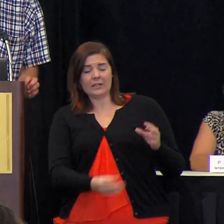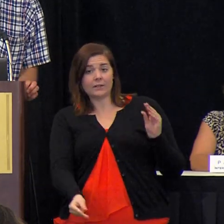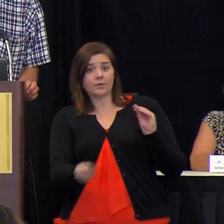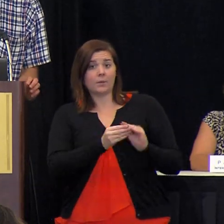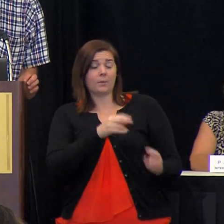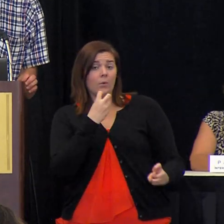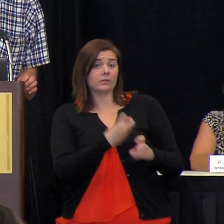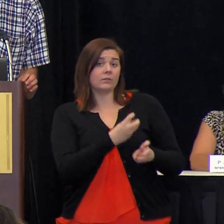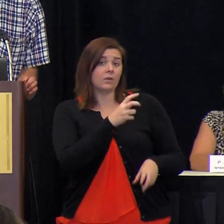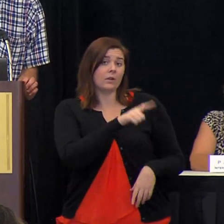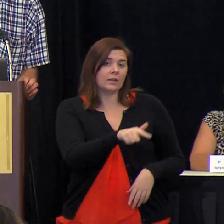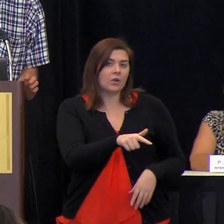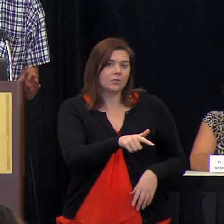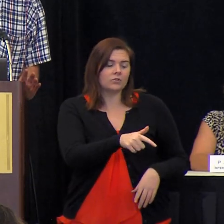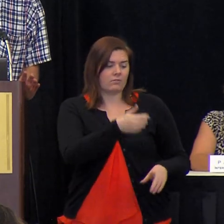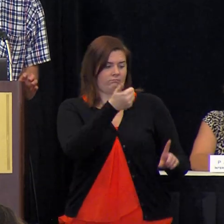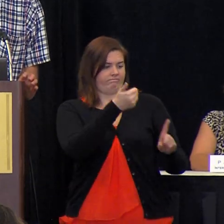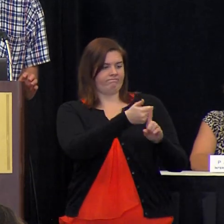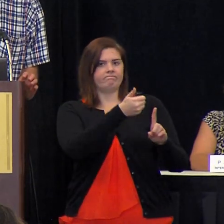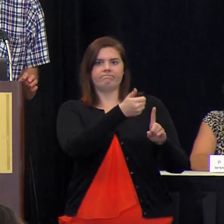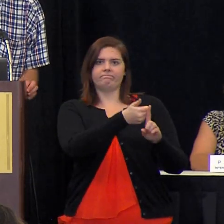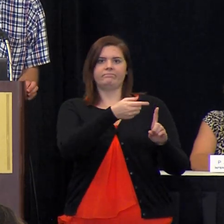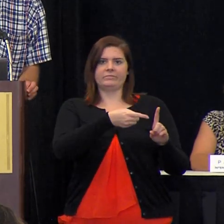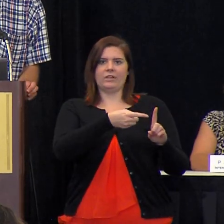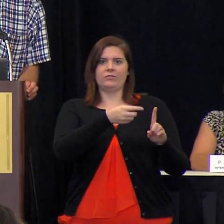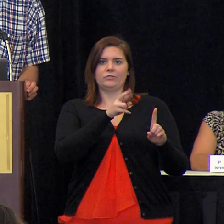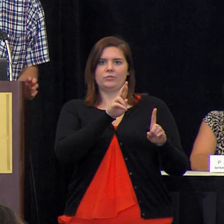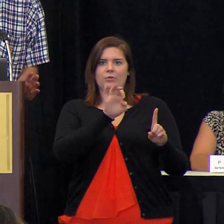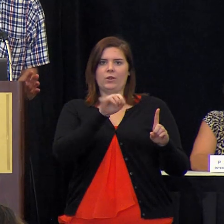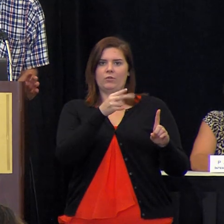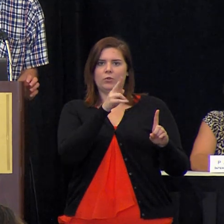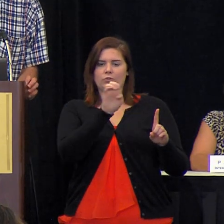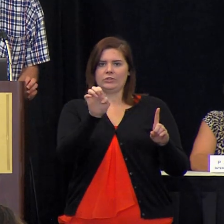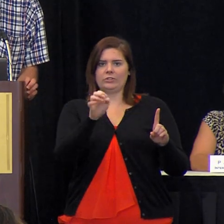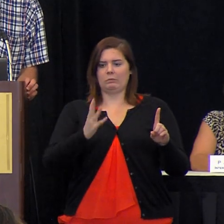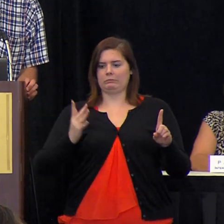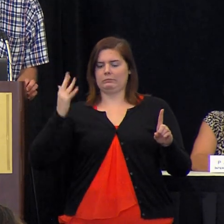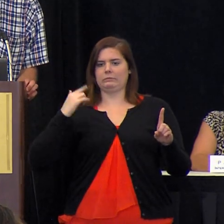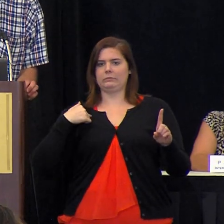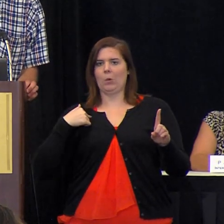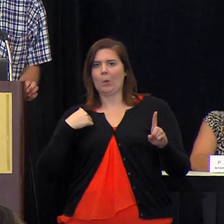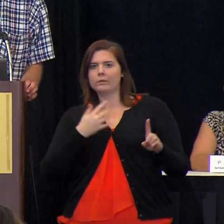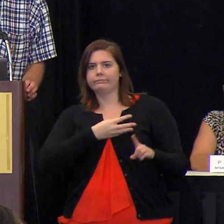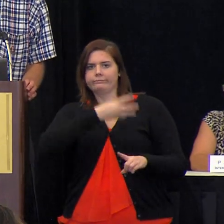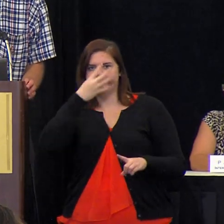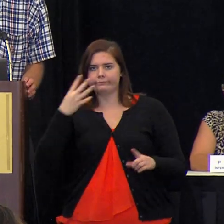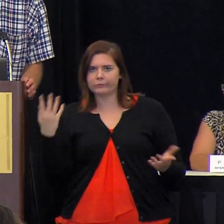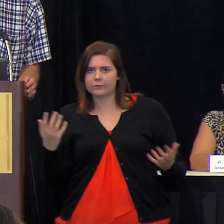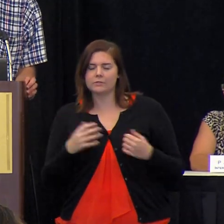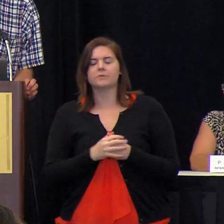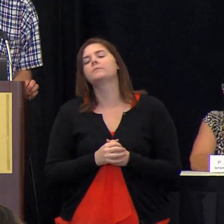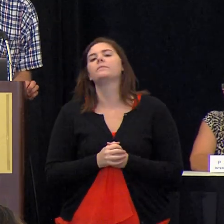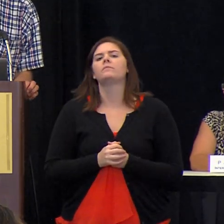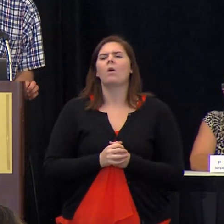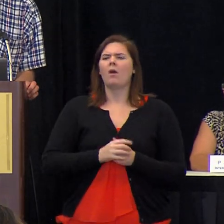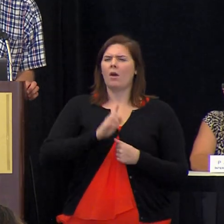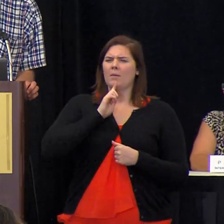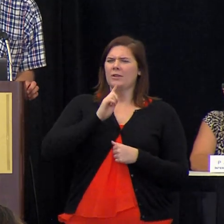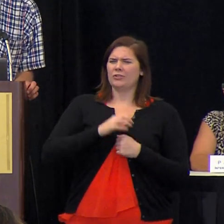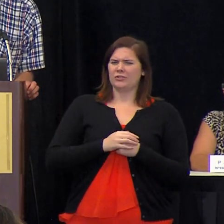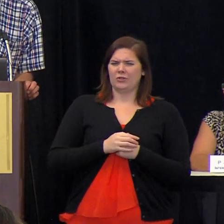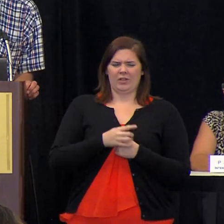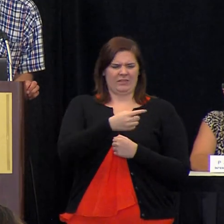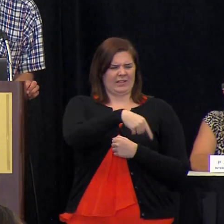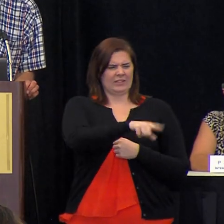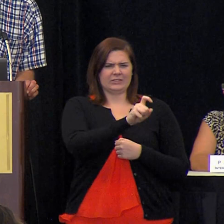landlords are themselves refugees or former refugees or immigrants and i'm not sure if they just